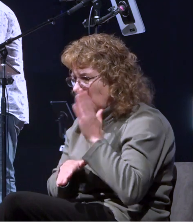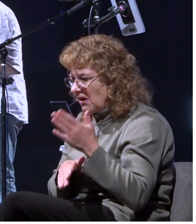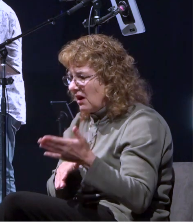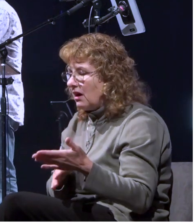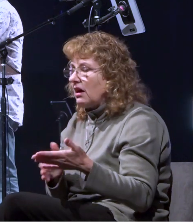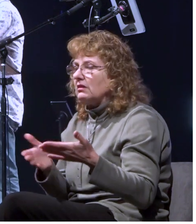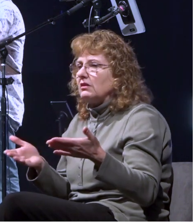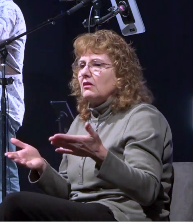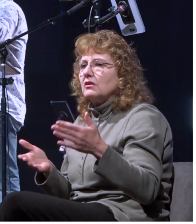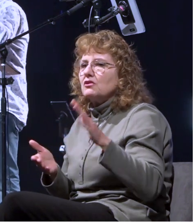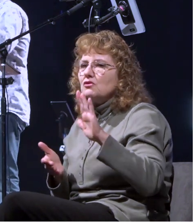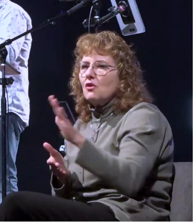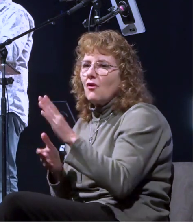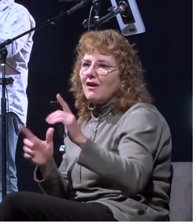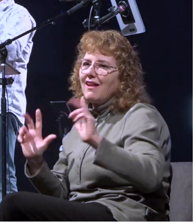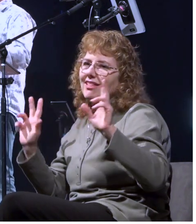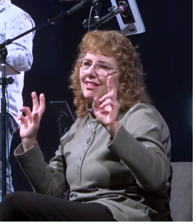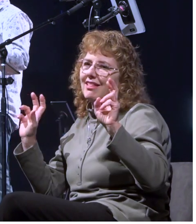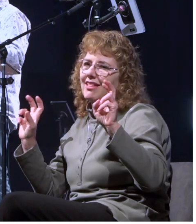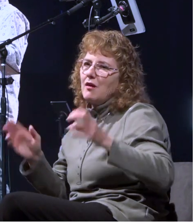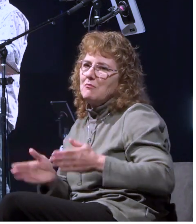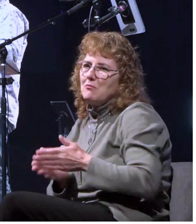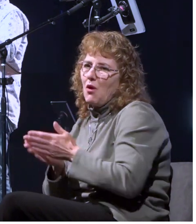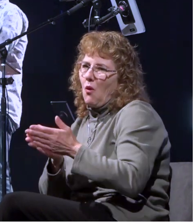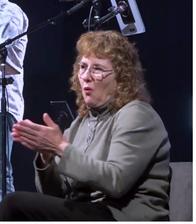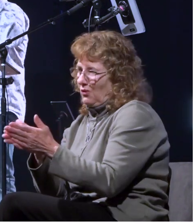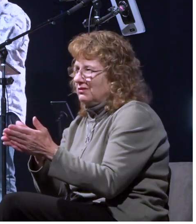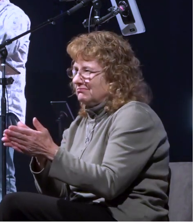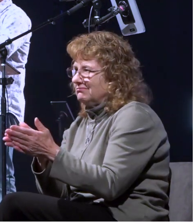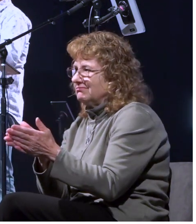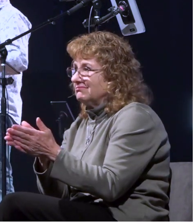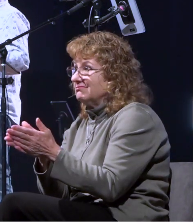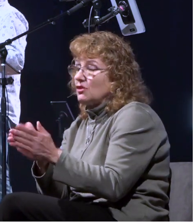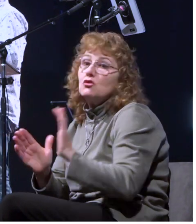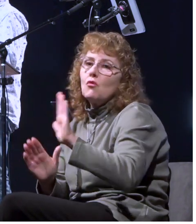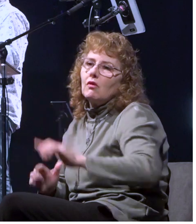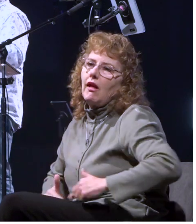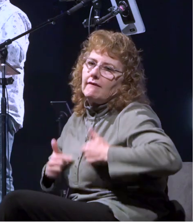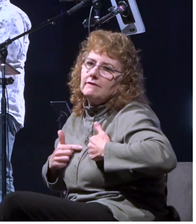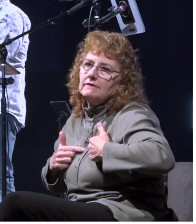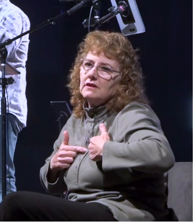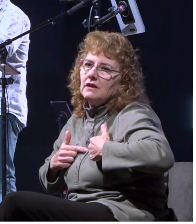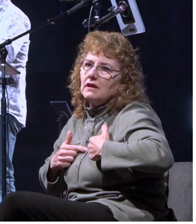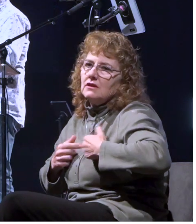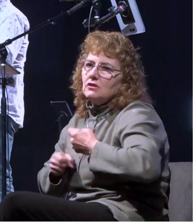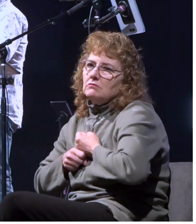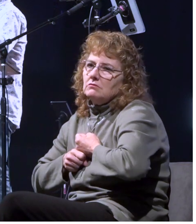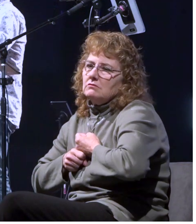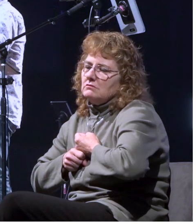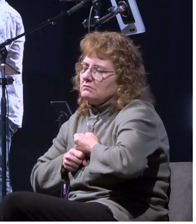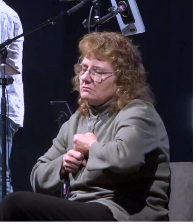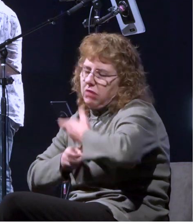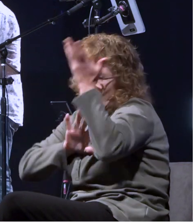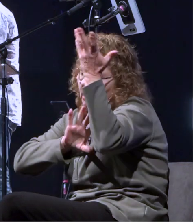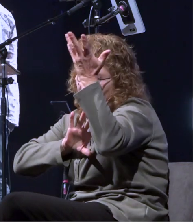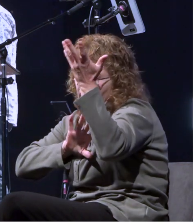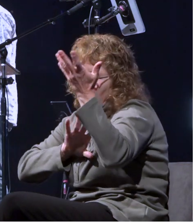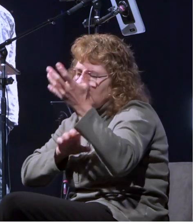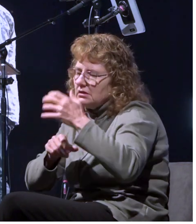life is coming apart as you're tossed on the the the the rocks and and just being blown